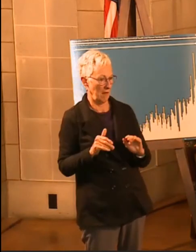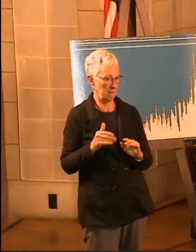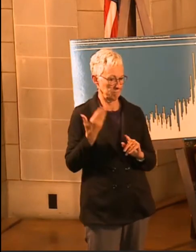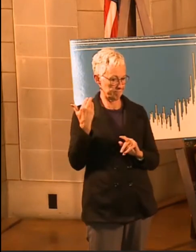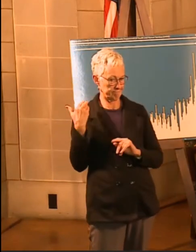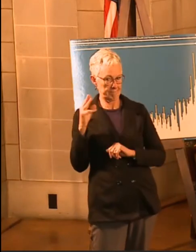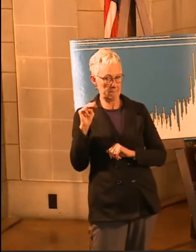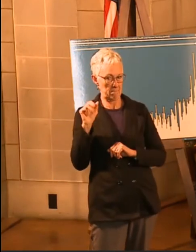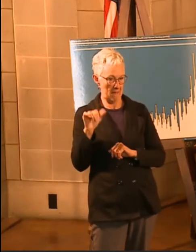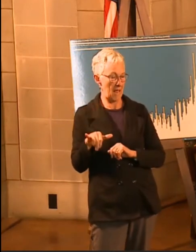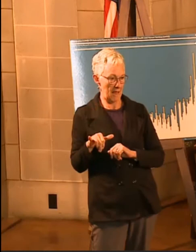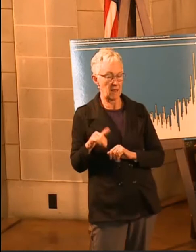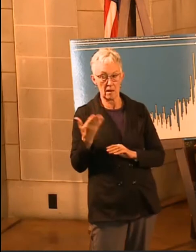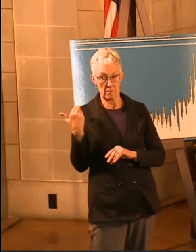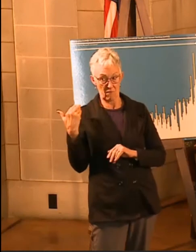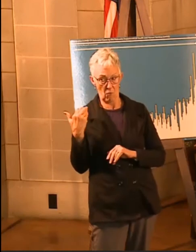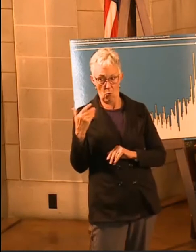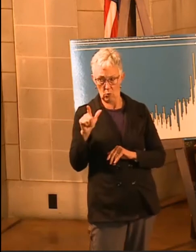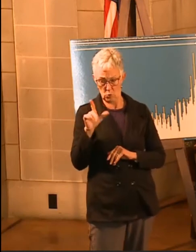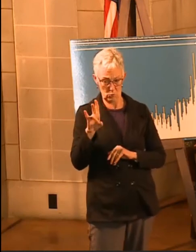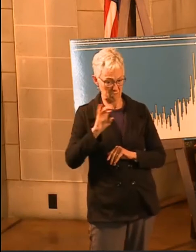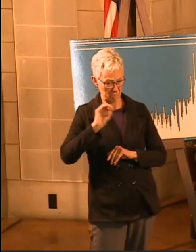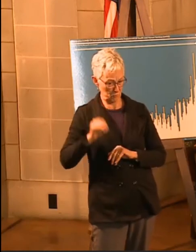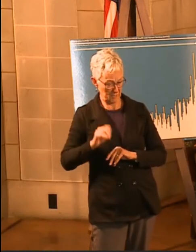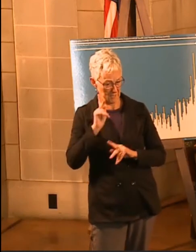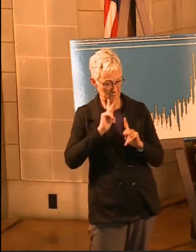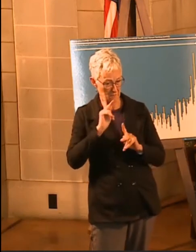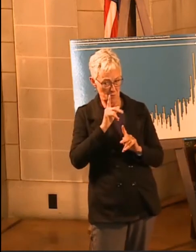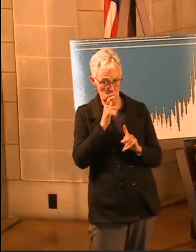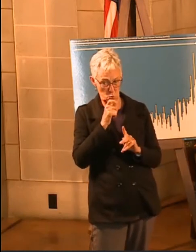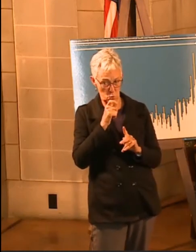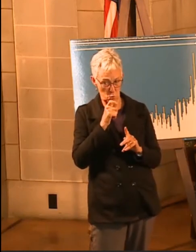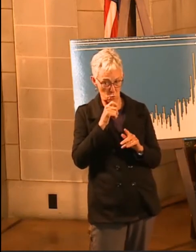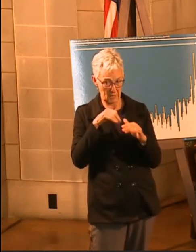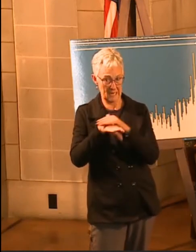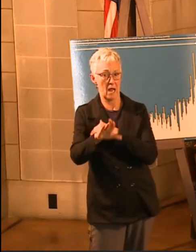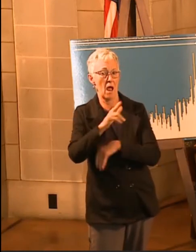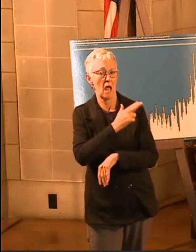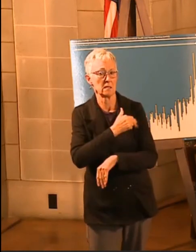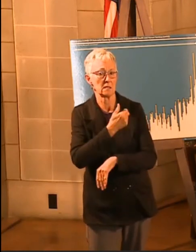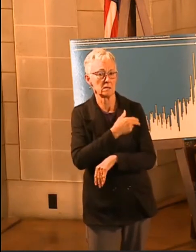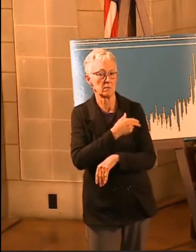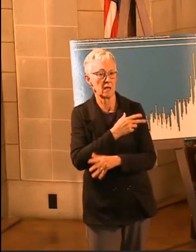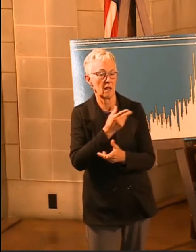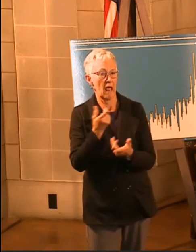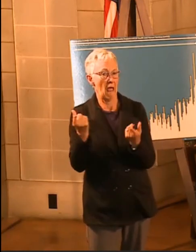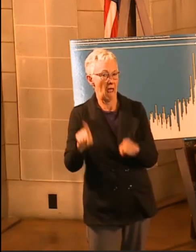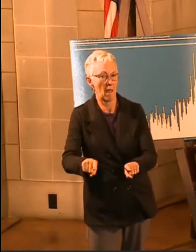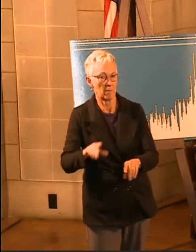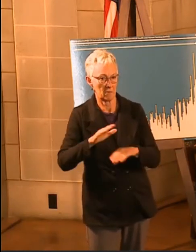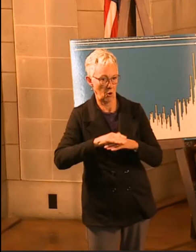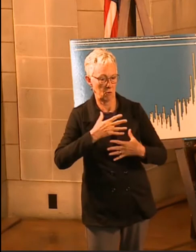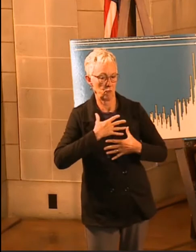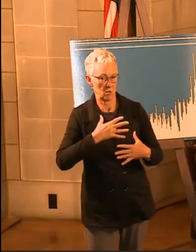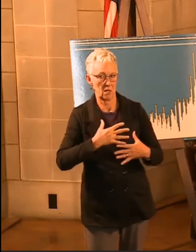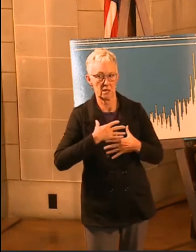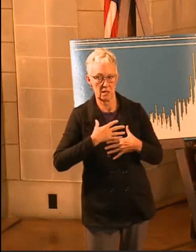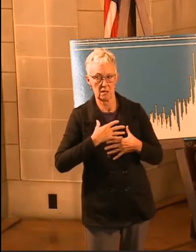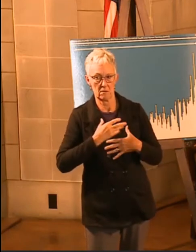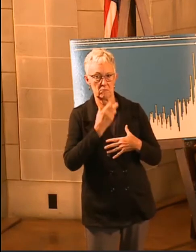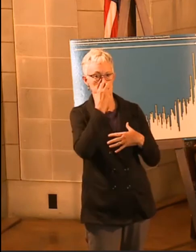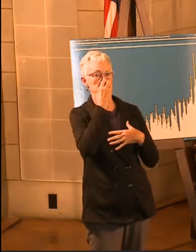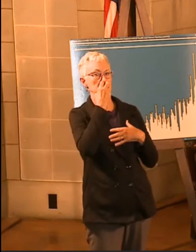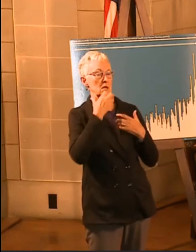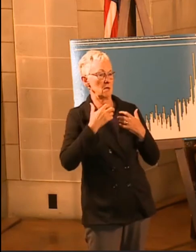of patients that came into the hospital were going to be placed on a ventilator. And now, yesterday, with